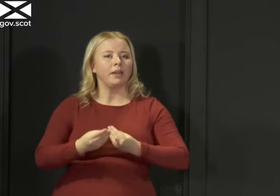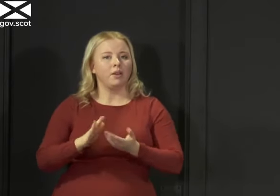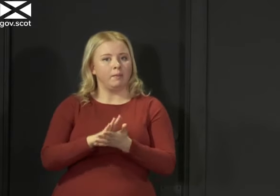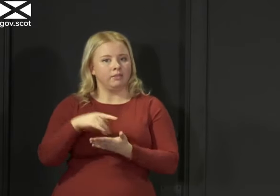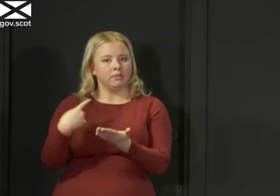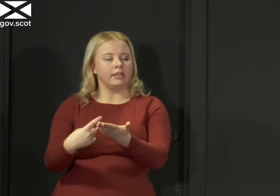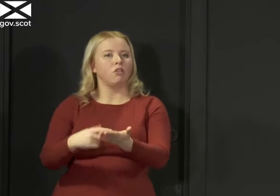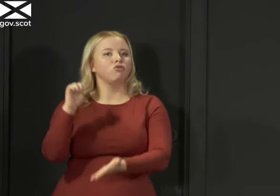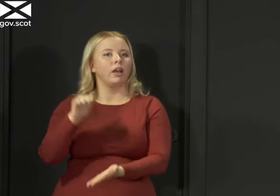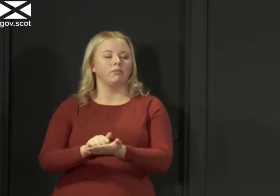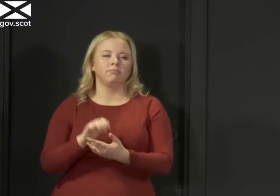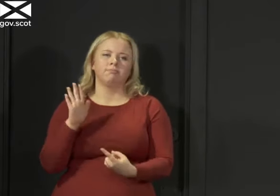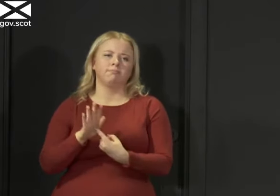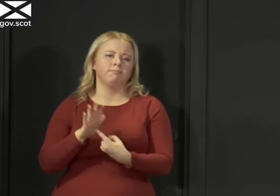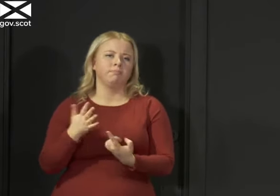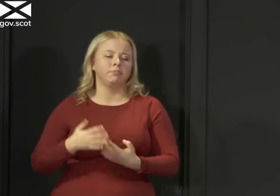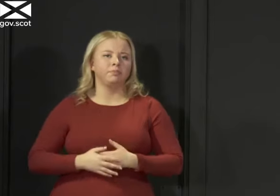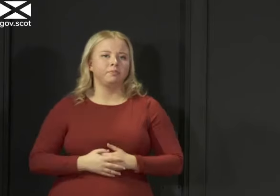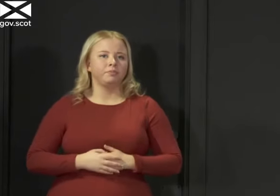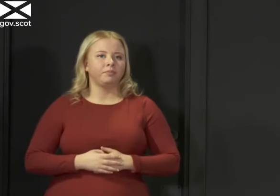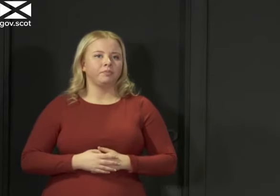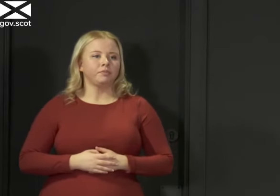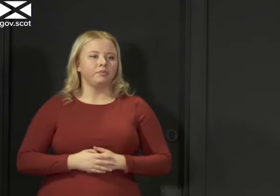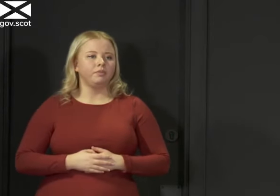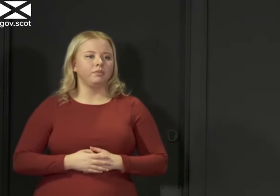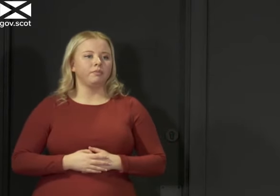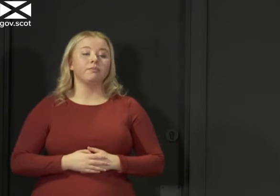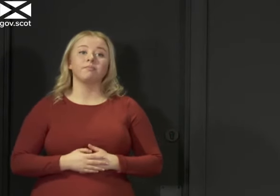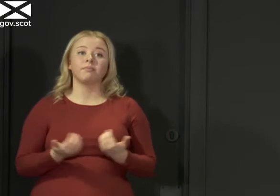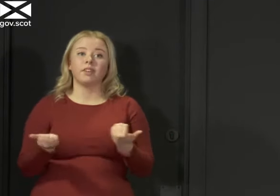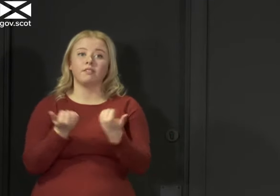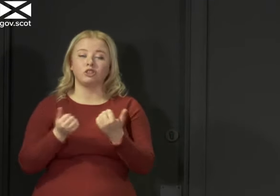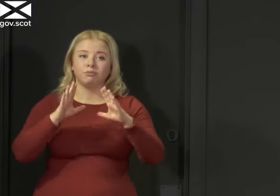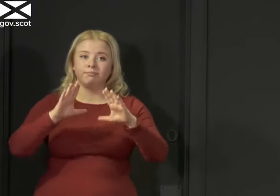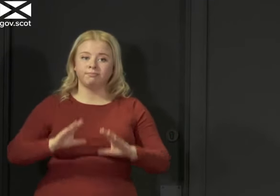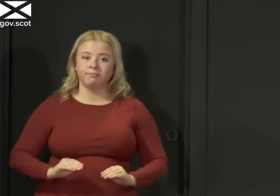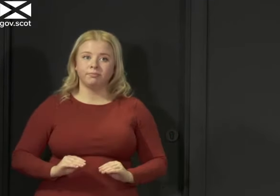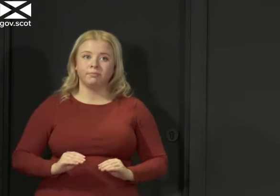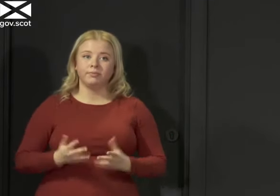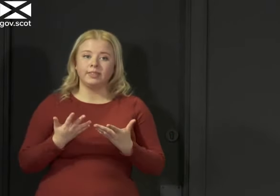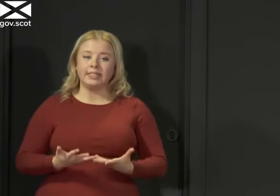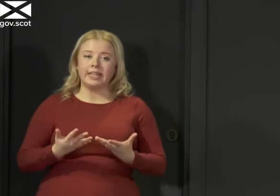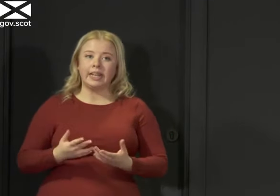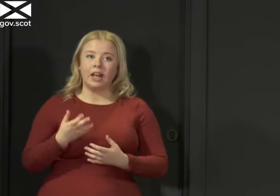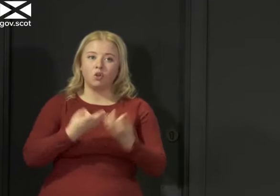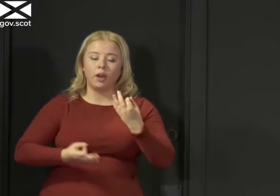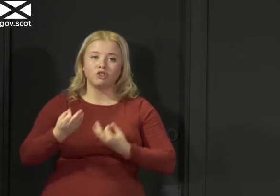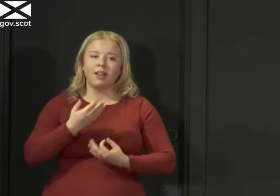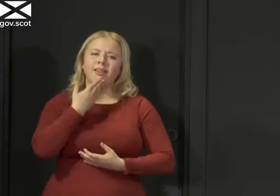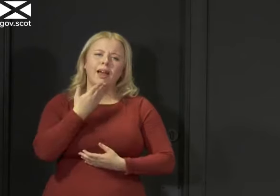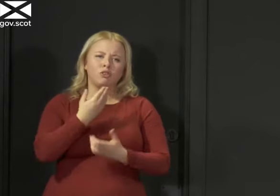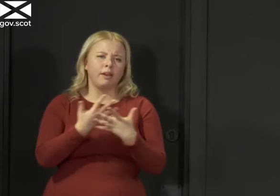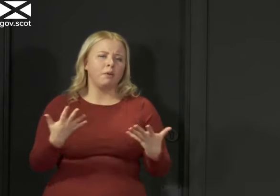is really really important right that concludes today's questions thank you all very much